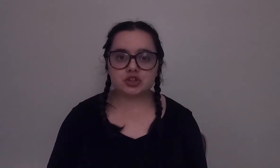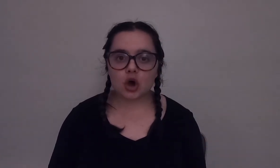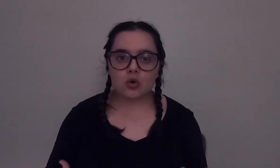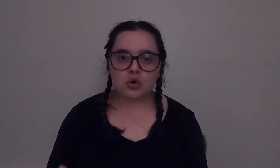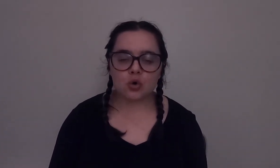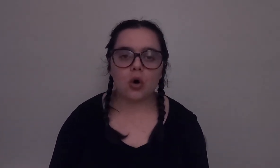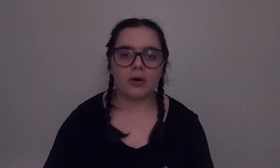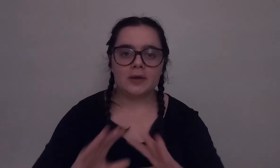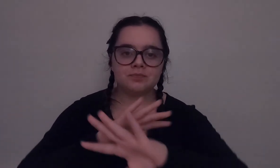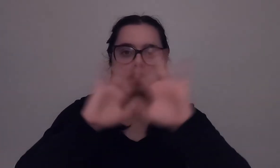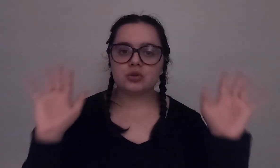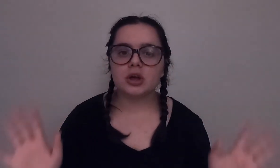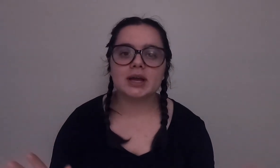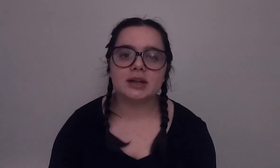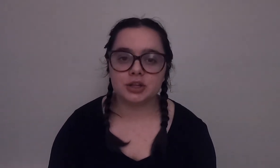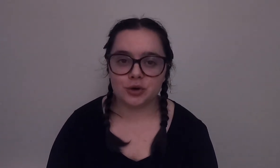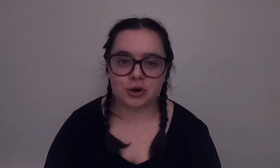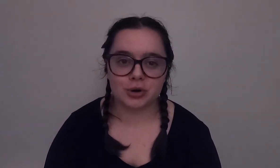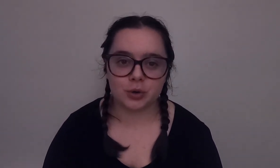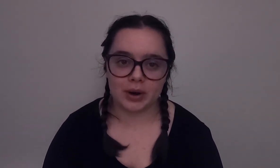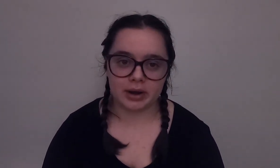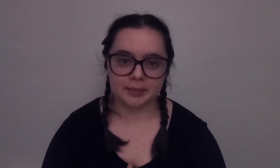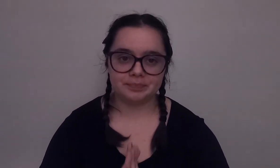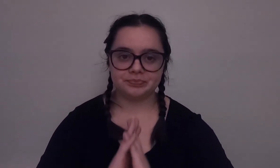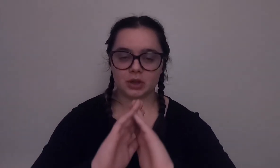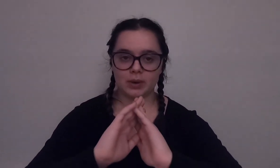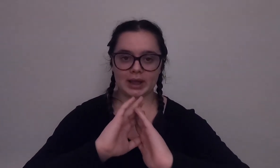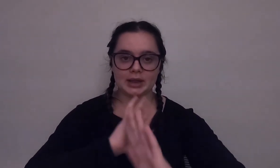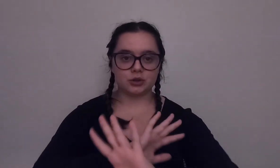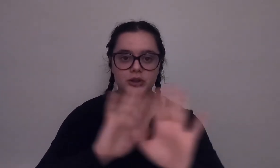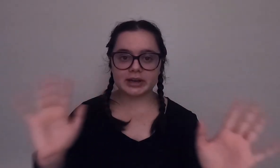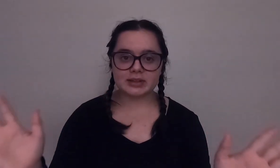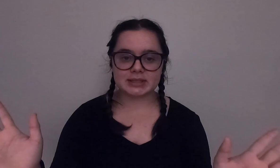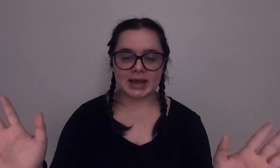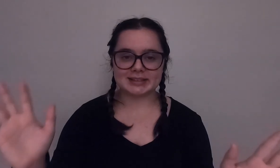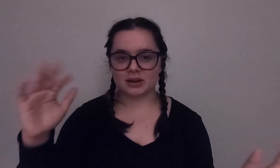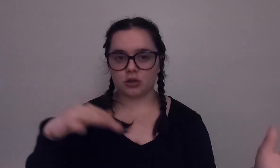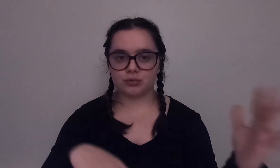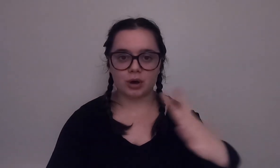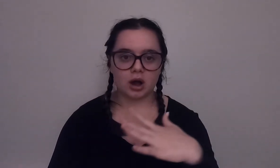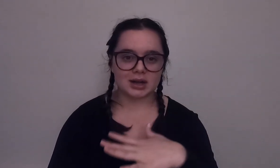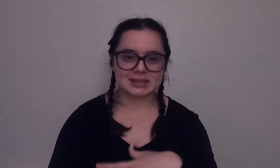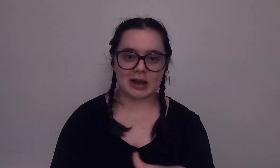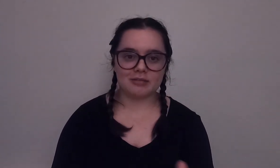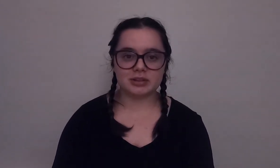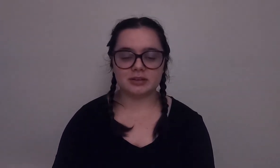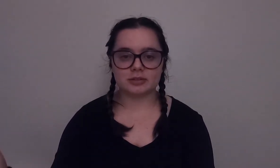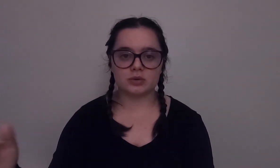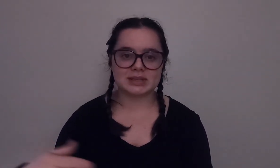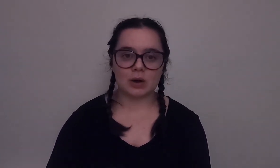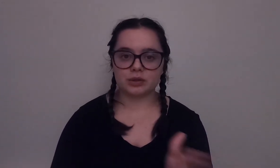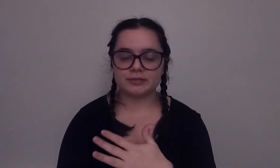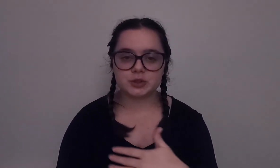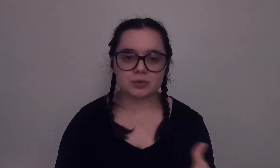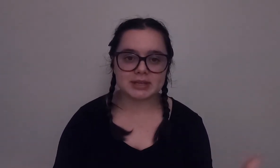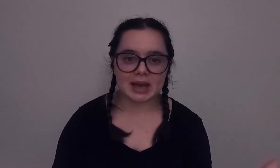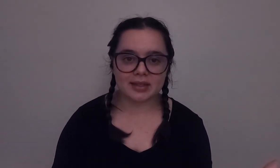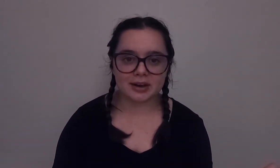so cool you look at it you go to an aquarium okay and you look in the tanks and all the rocks and how everything flows and how the fish swim together